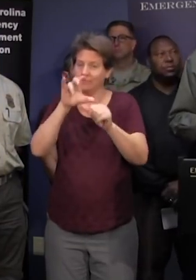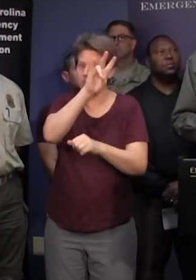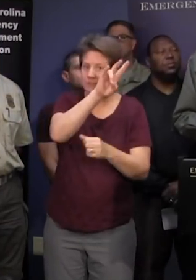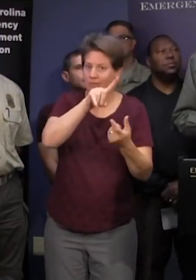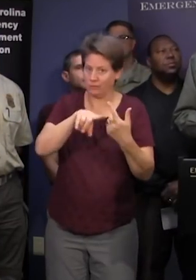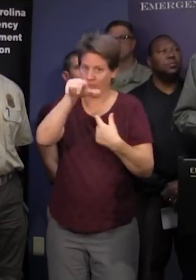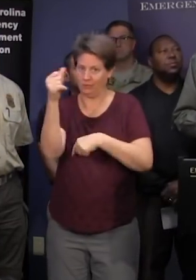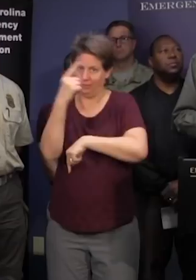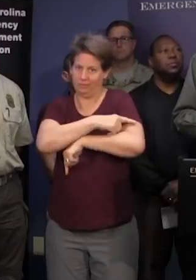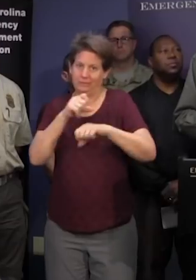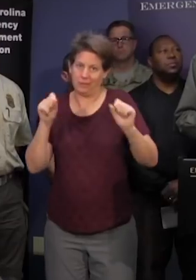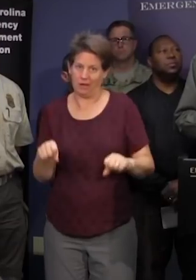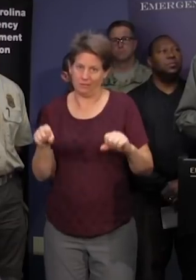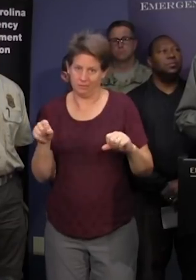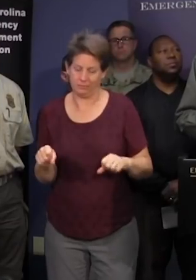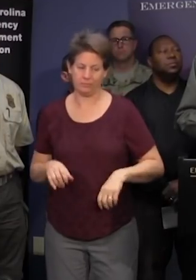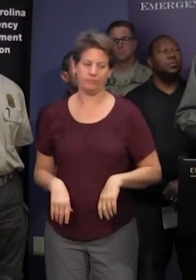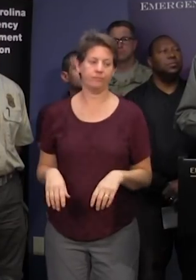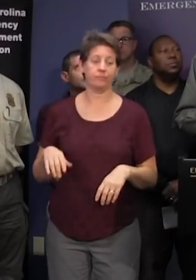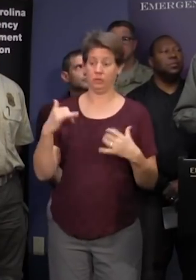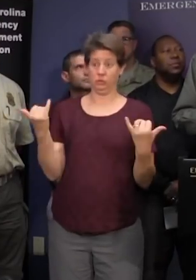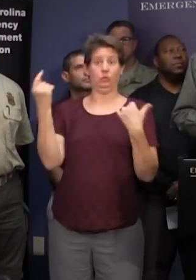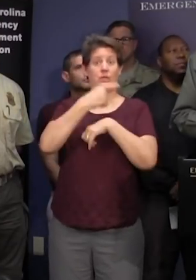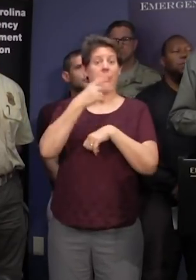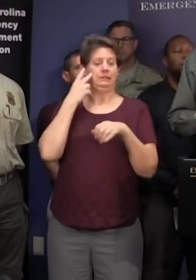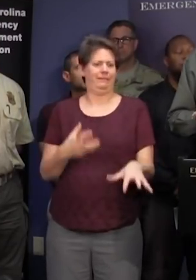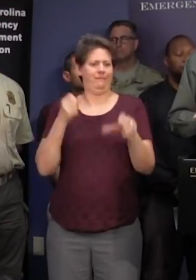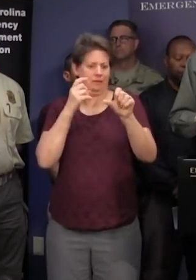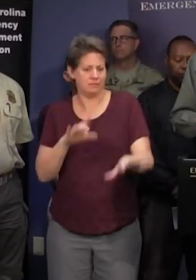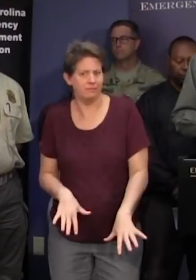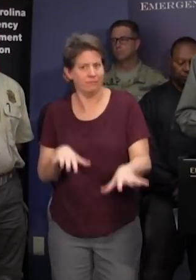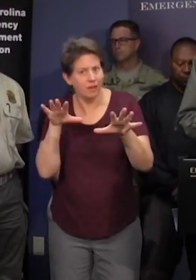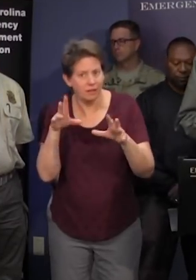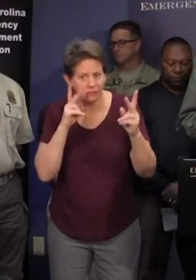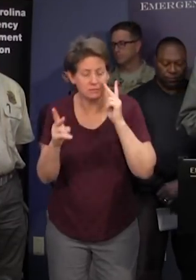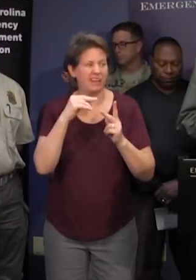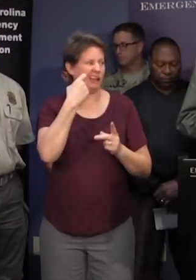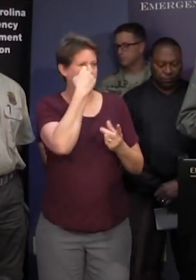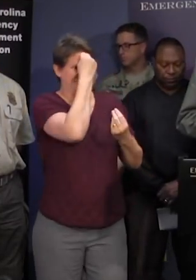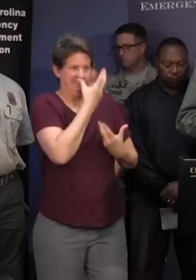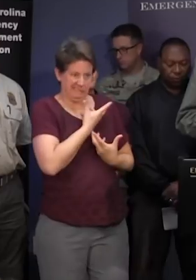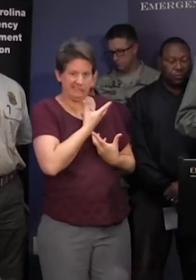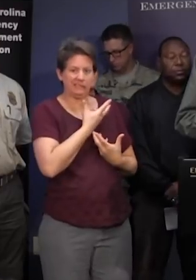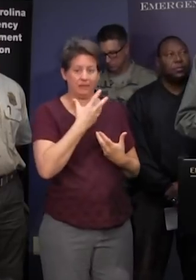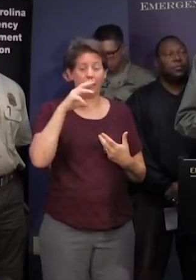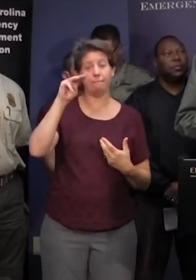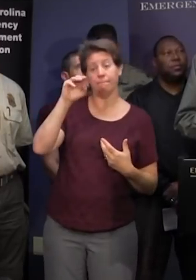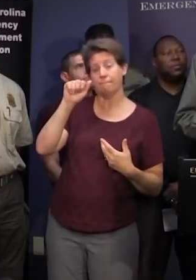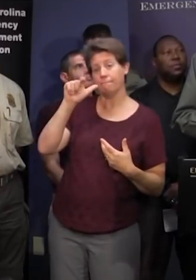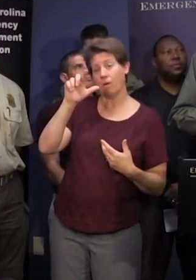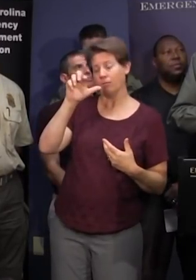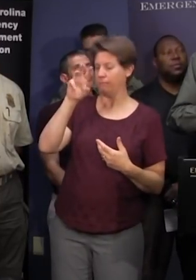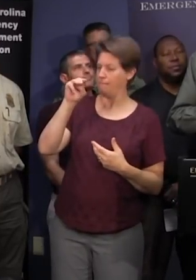some of the flash flooding we've seen today i got a report just before i walked in with some of our officers in the marlboro county